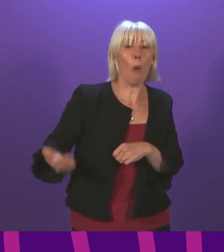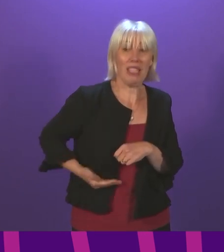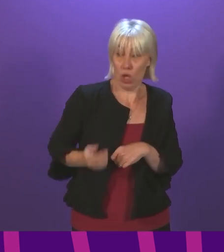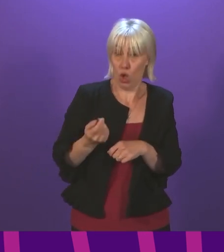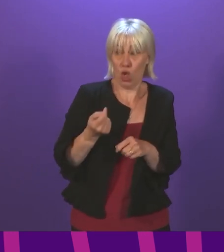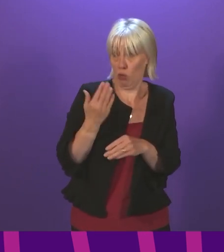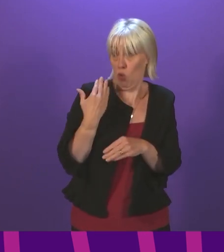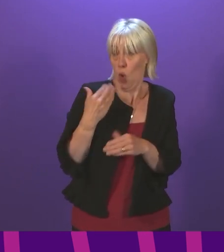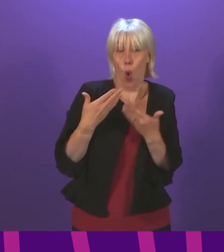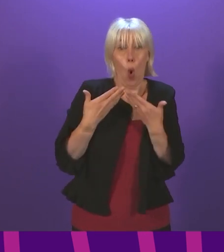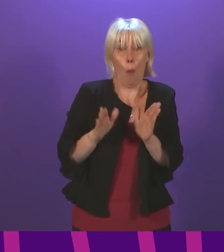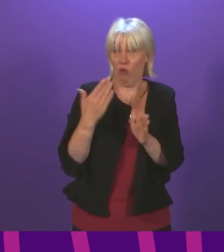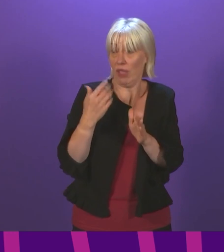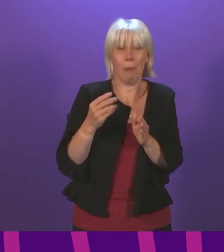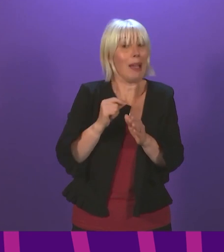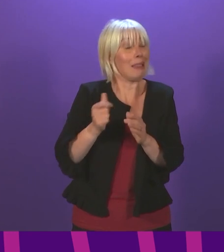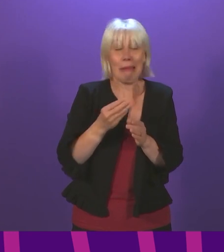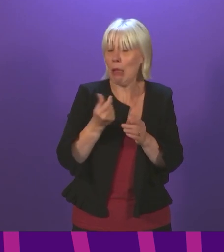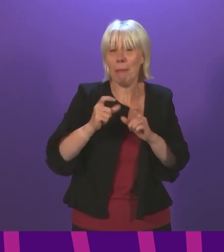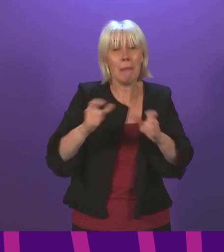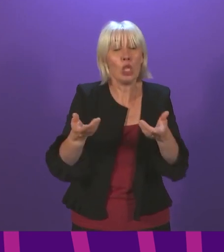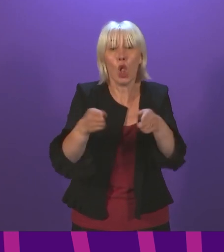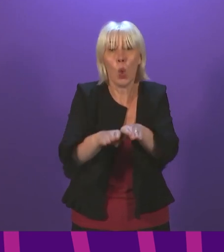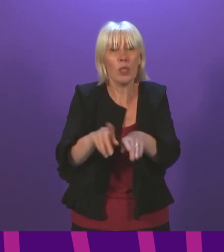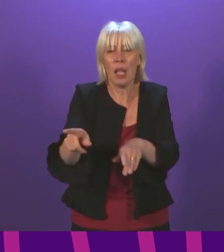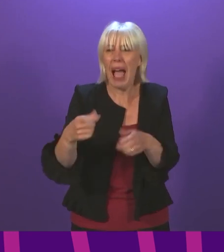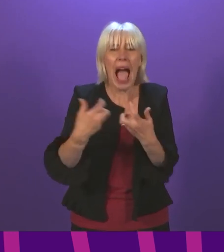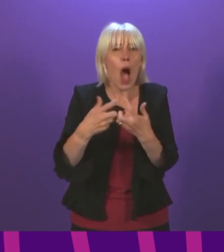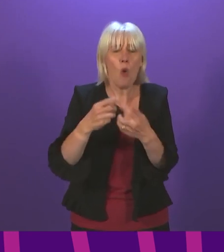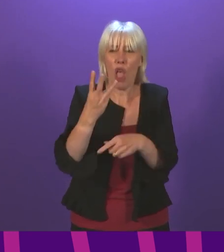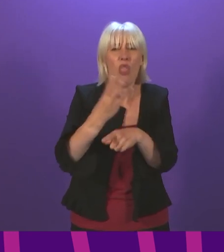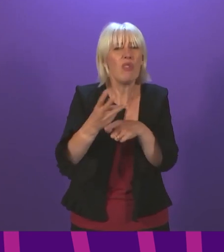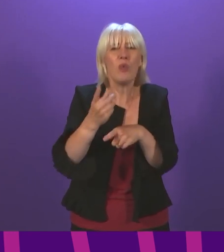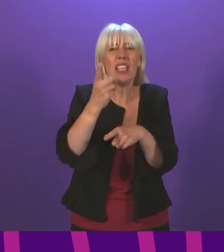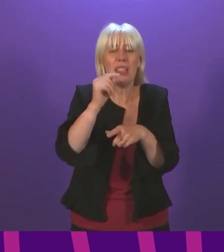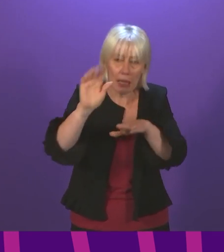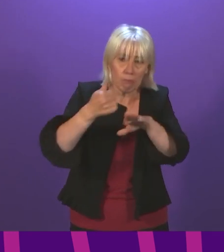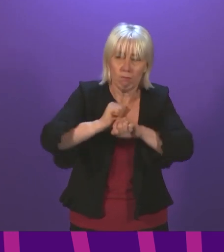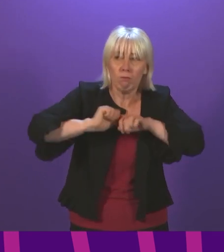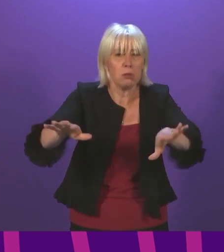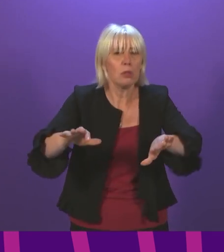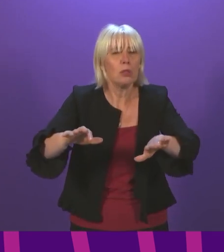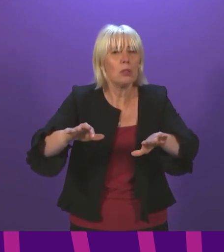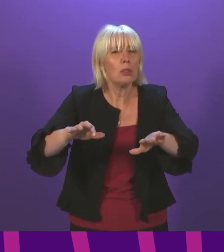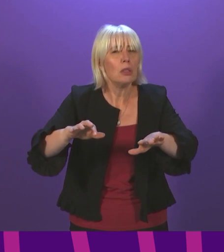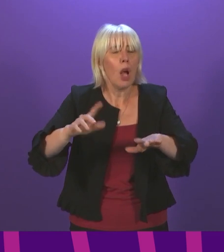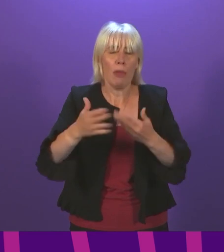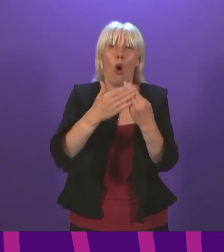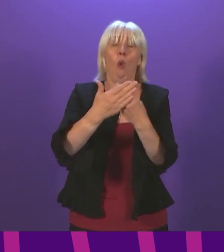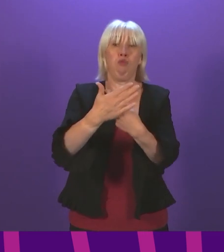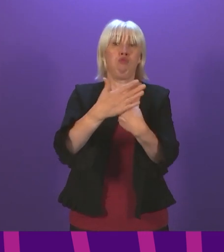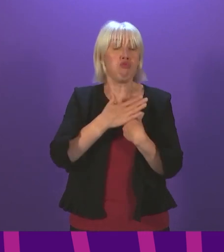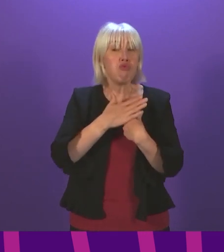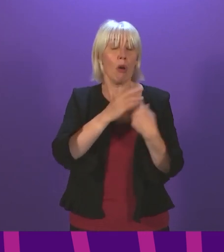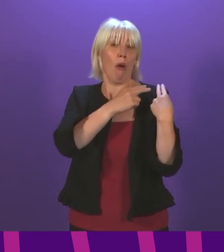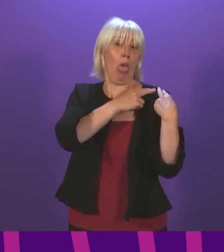reopened, and some which are still closed, implement and enforce it in that short period of time. That will put immense pressure on them, but even greater pressure on the